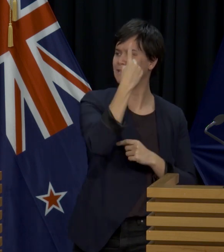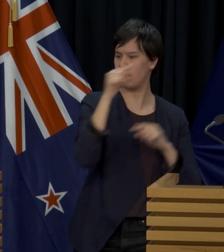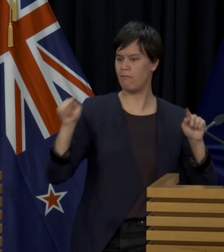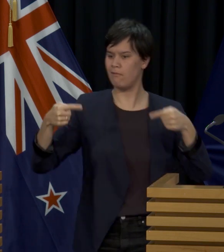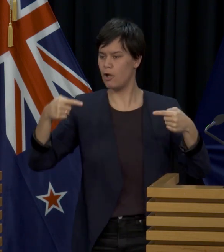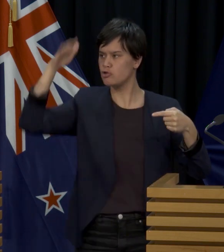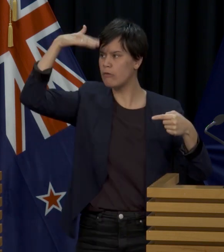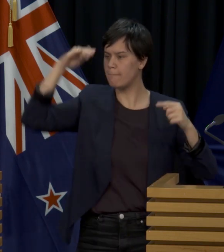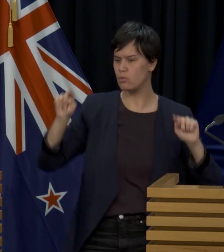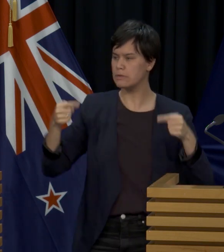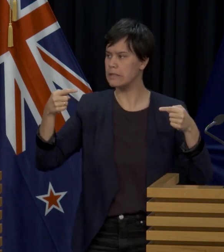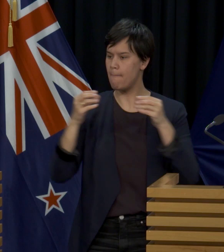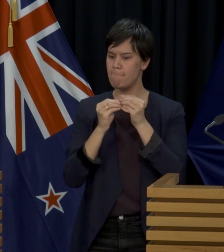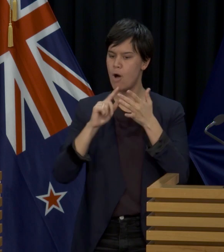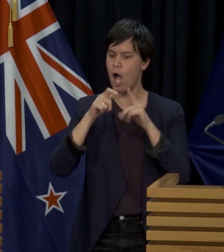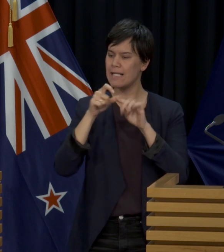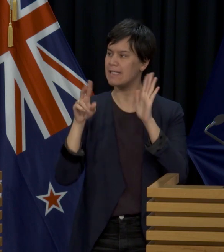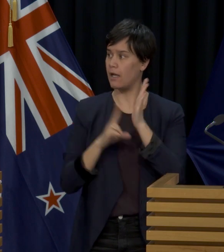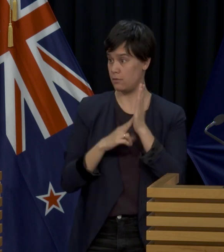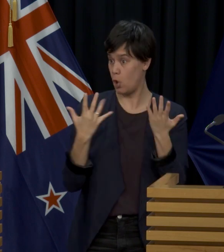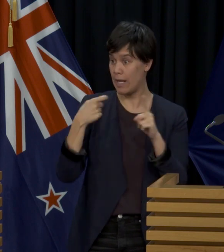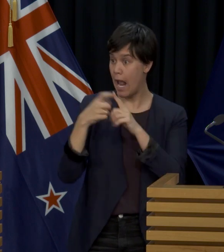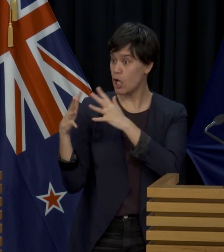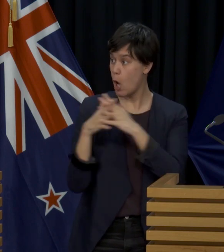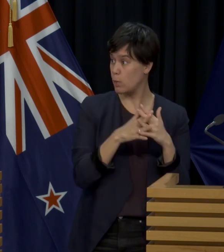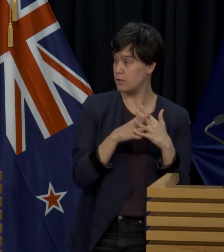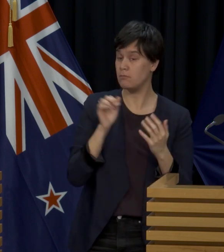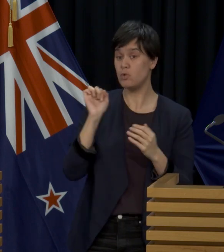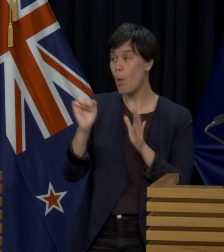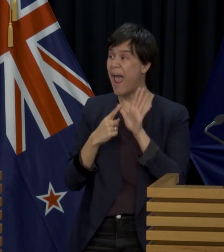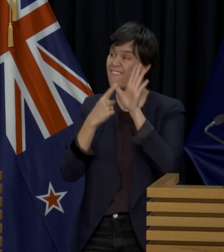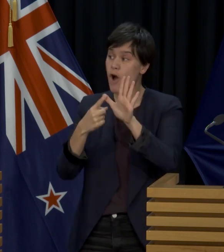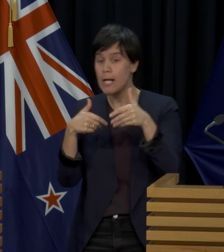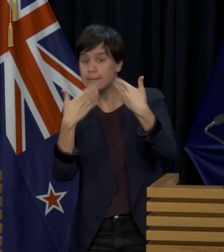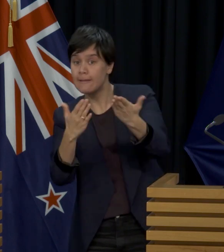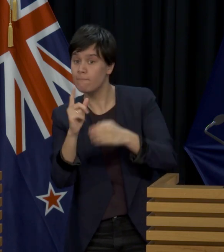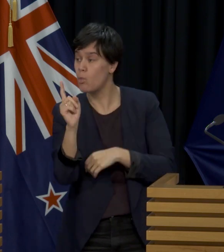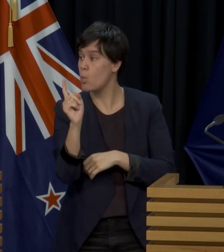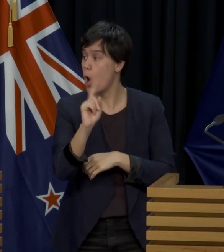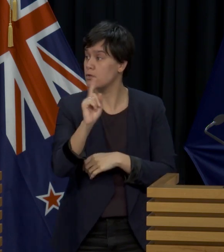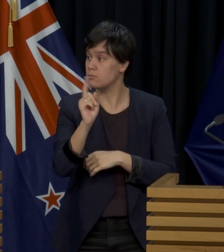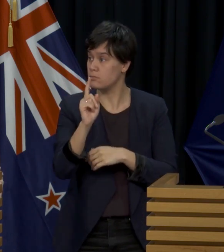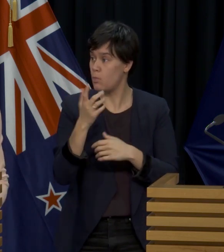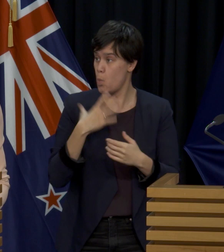the US presidential race. I don't have any inside information on that. What would be your advice to him as a politician?